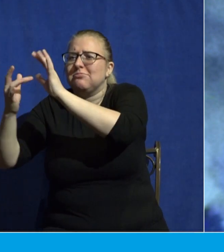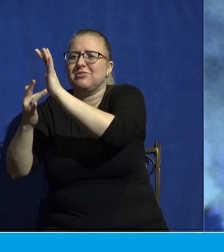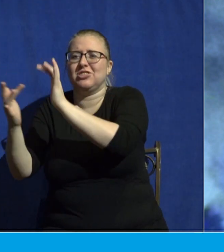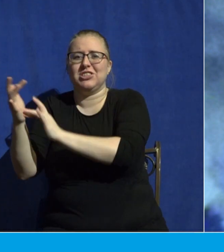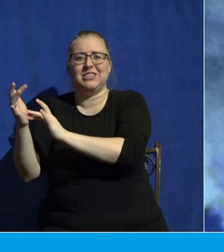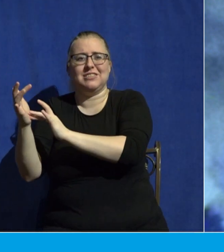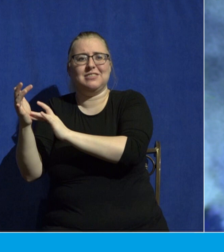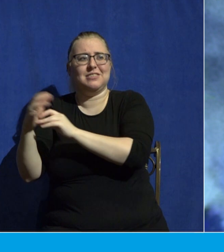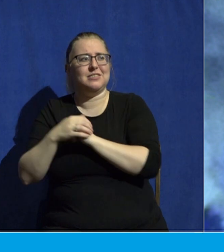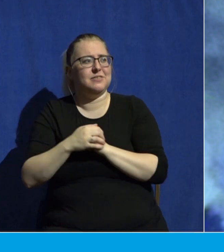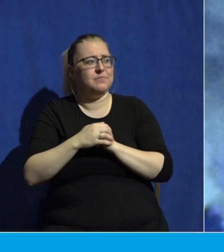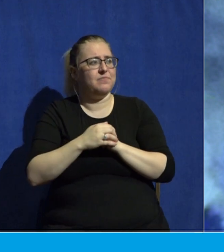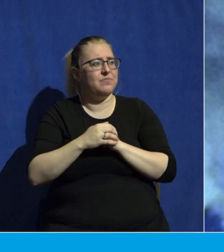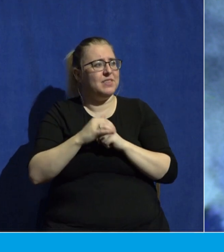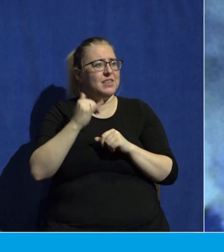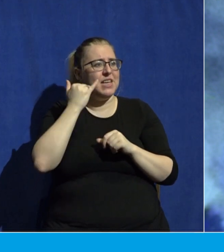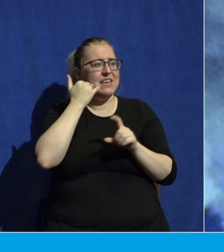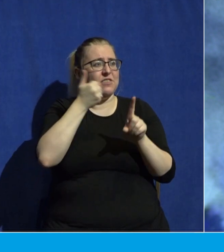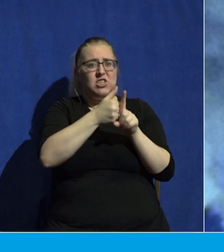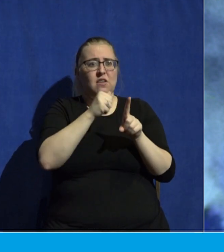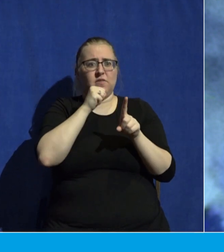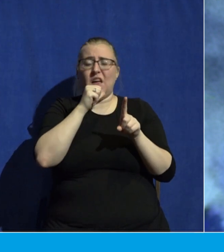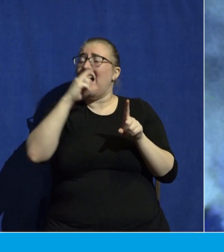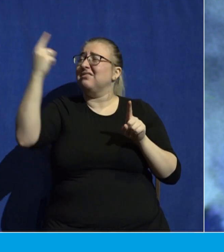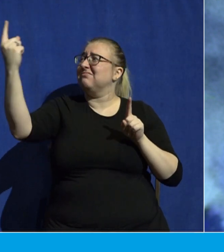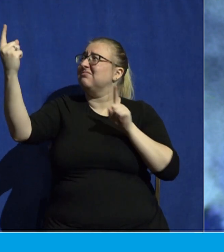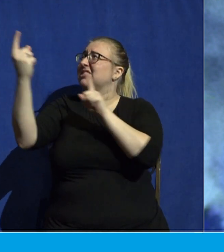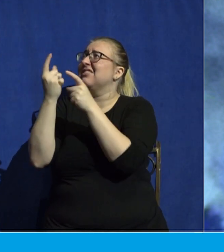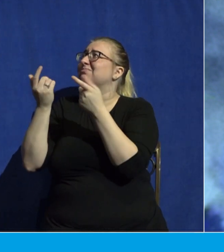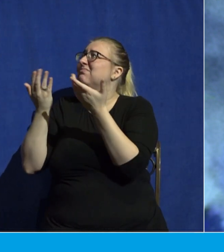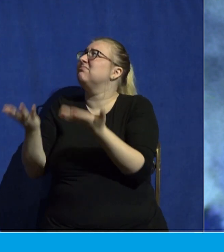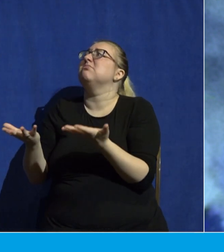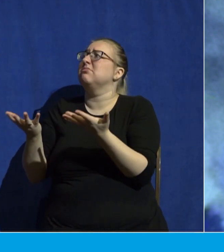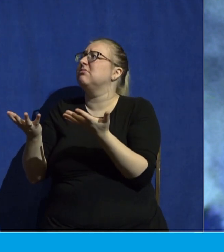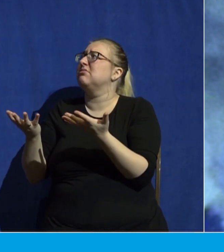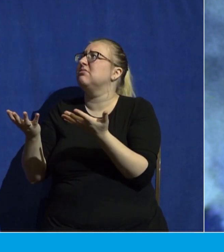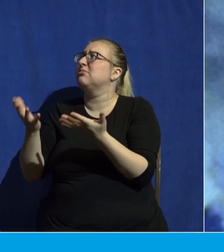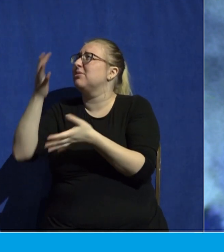to the Son of God, would you do that right now?